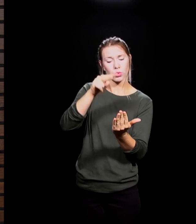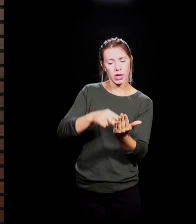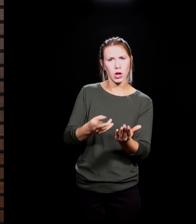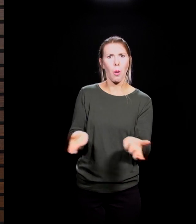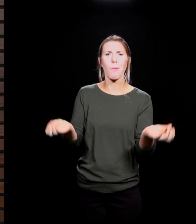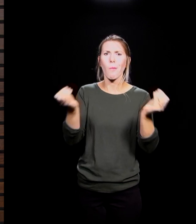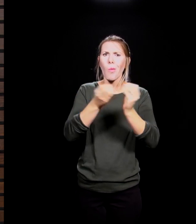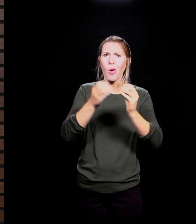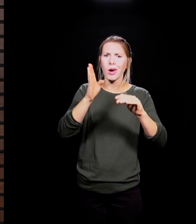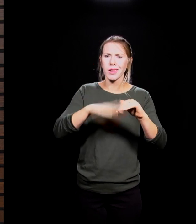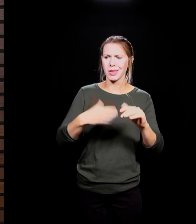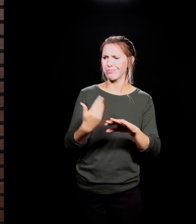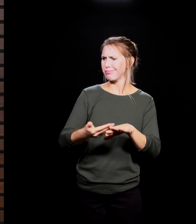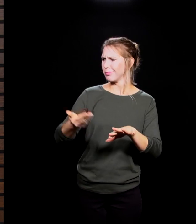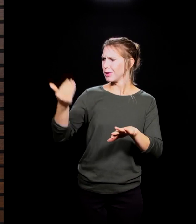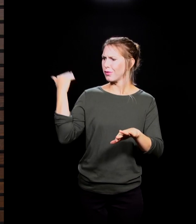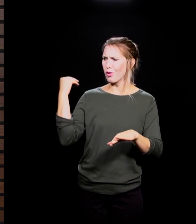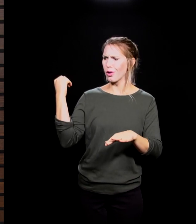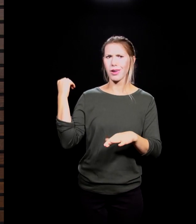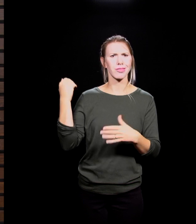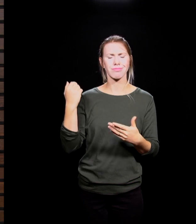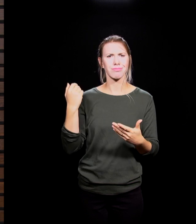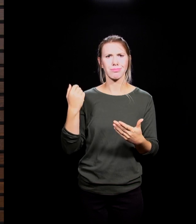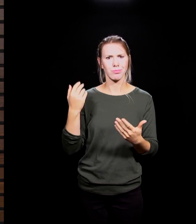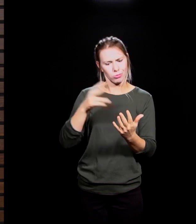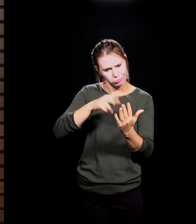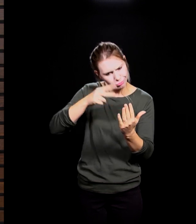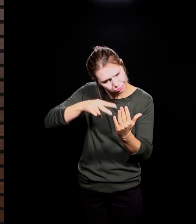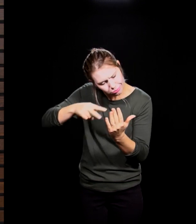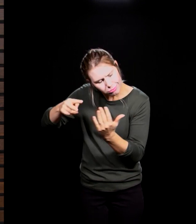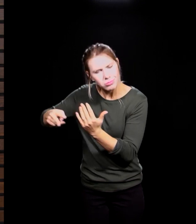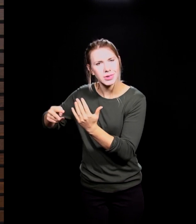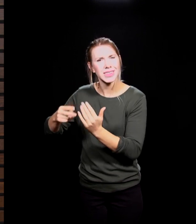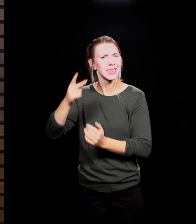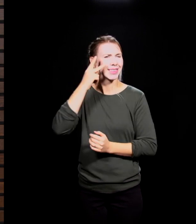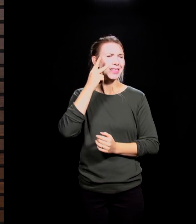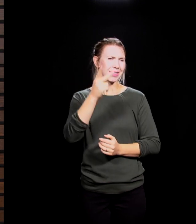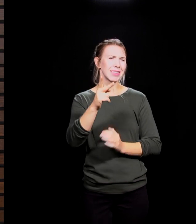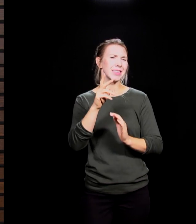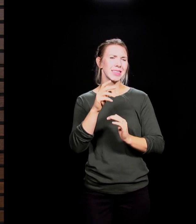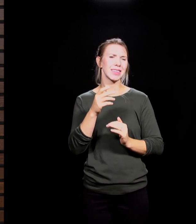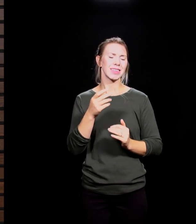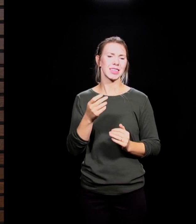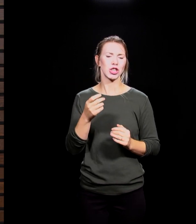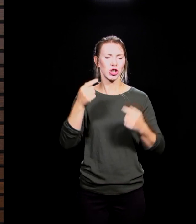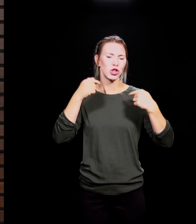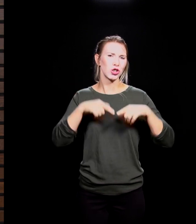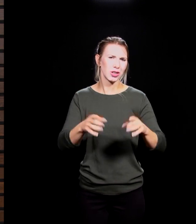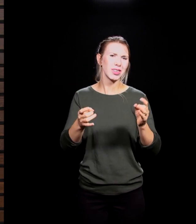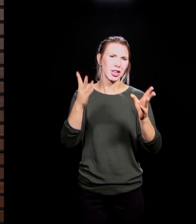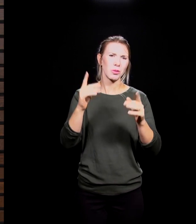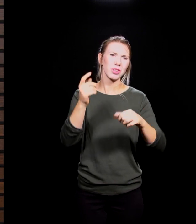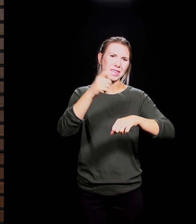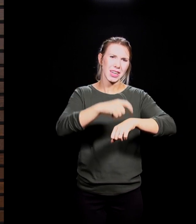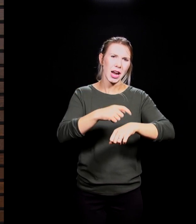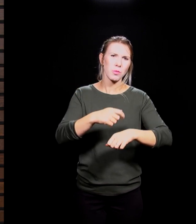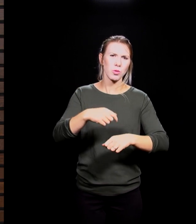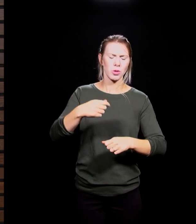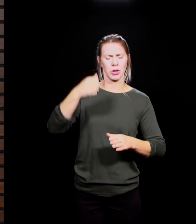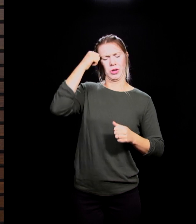It's sometimes in the crucible of struggle that we are reminded of the promise of God. And so I ask you today, in the